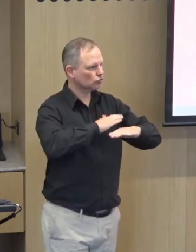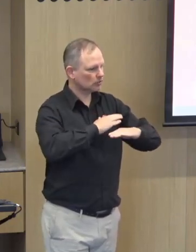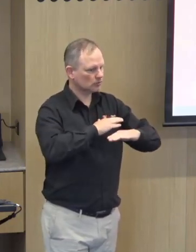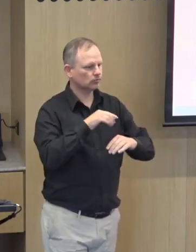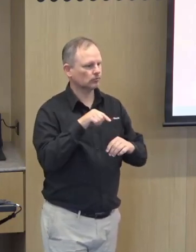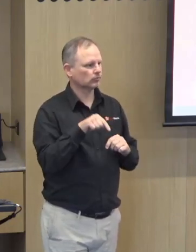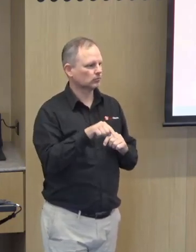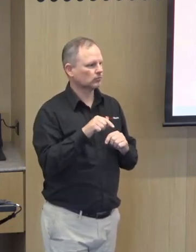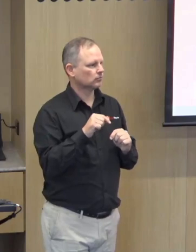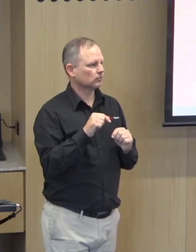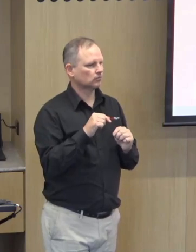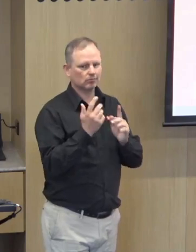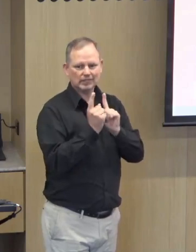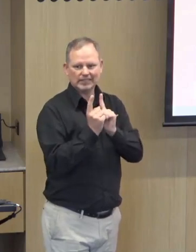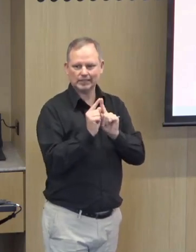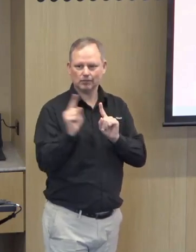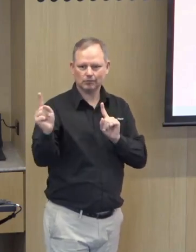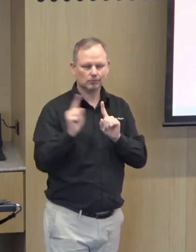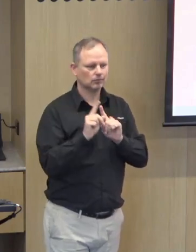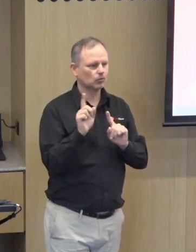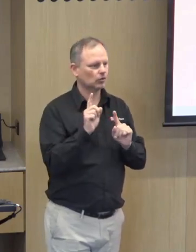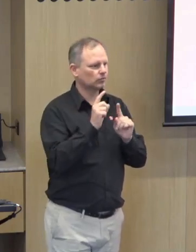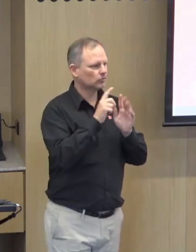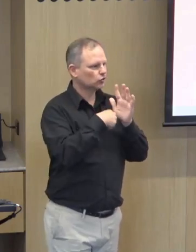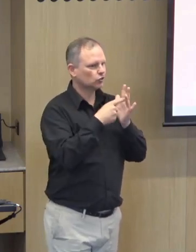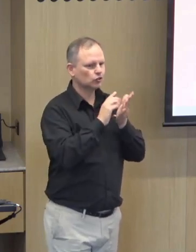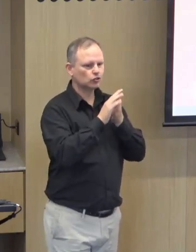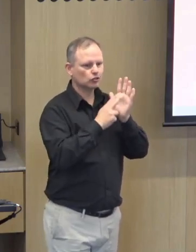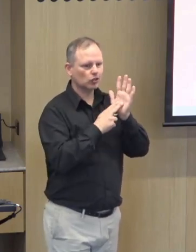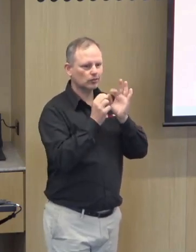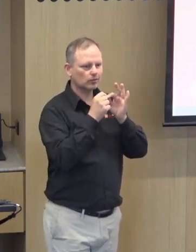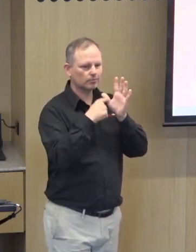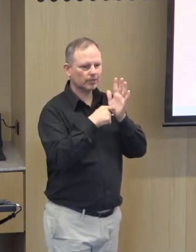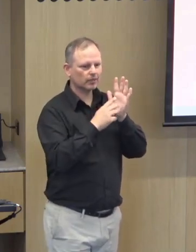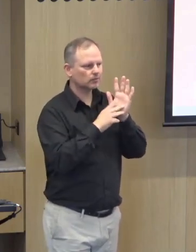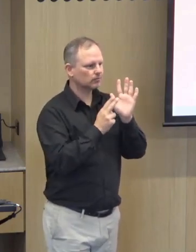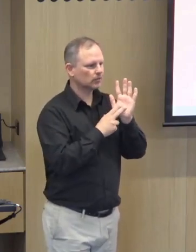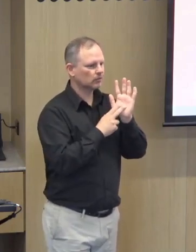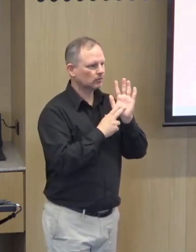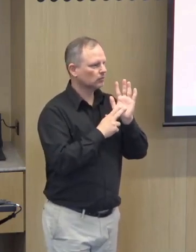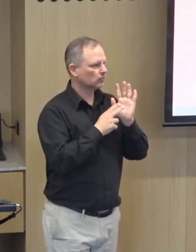first people of Australia, and we pay respects to their elders past and present and future,